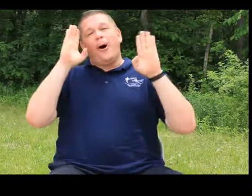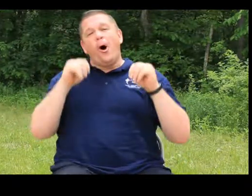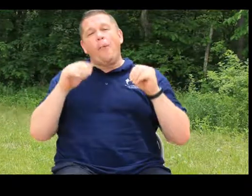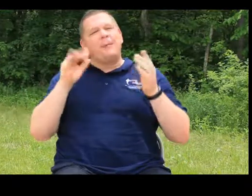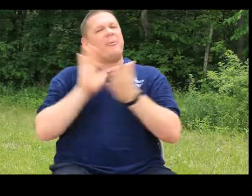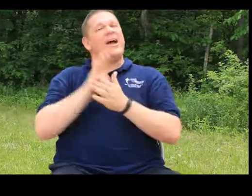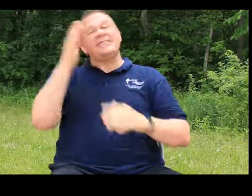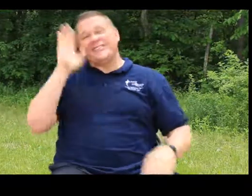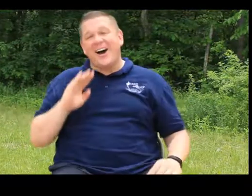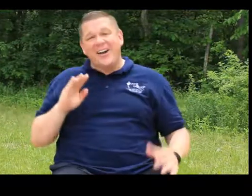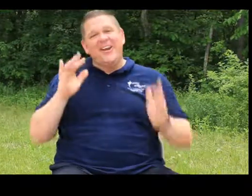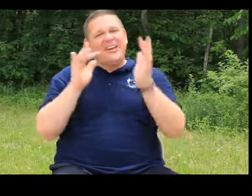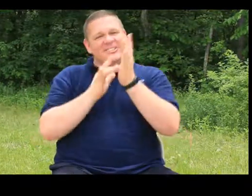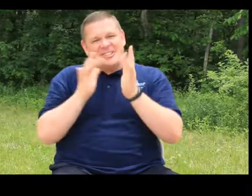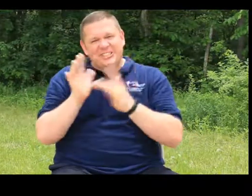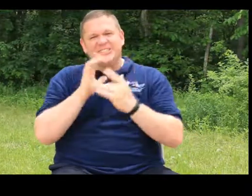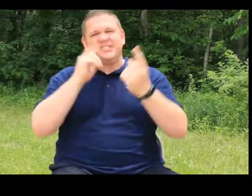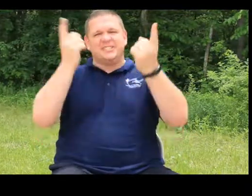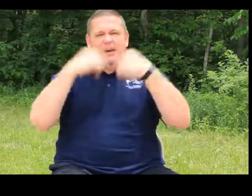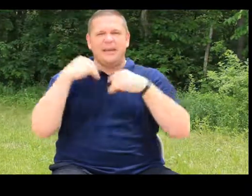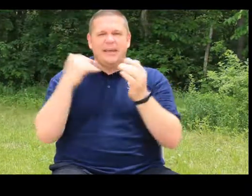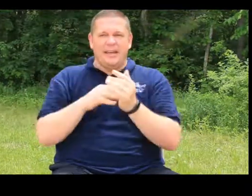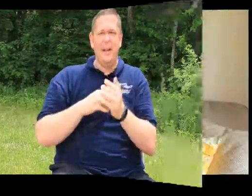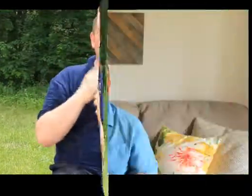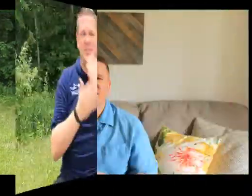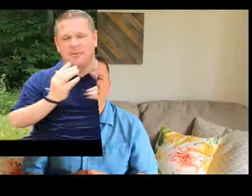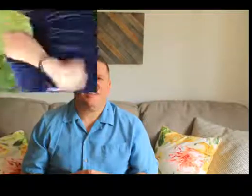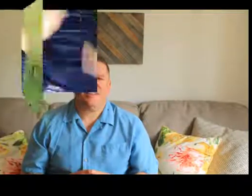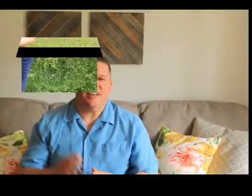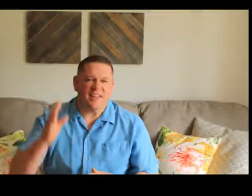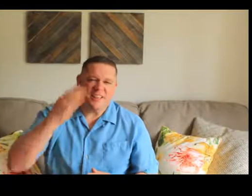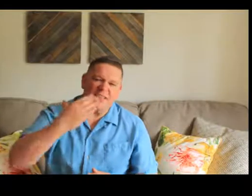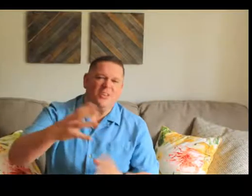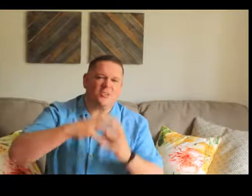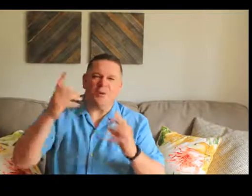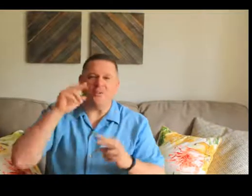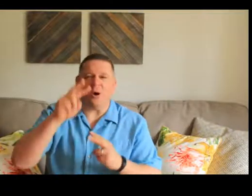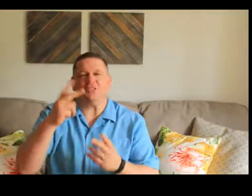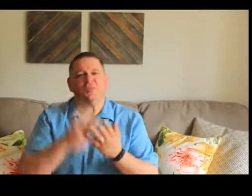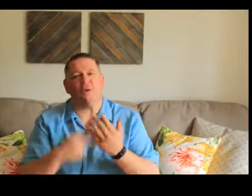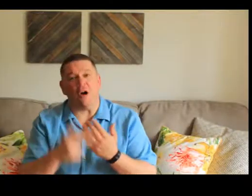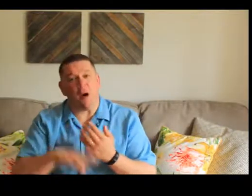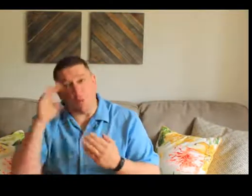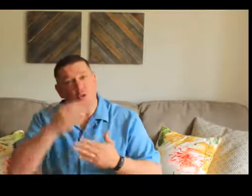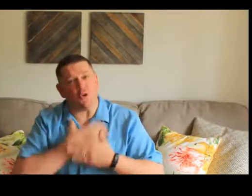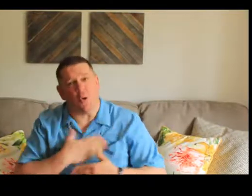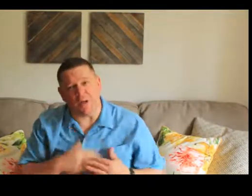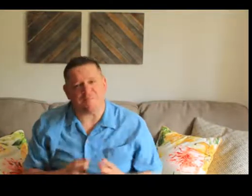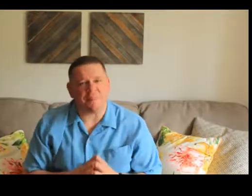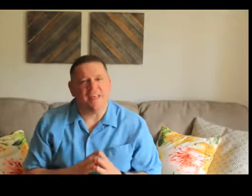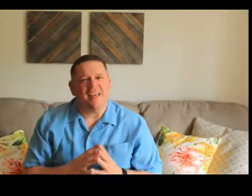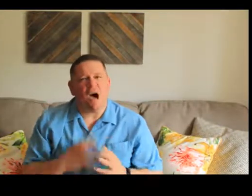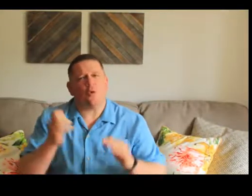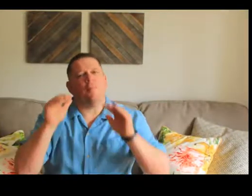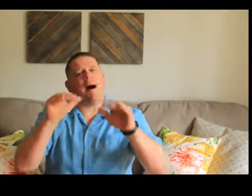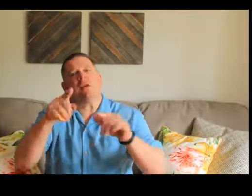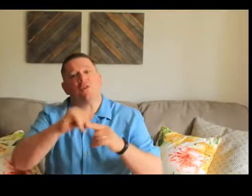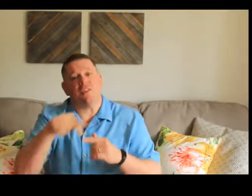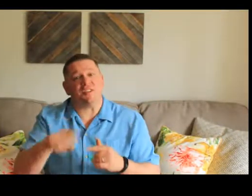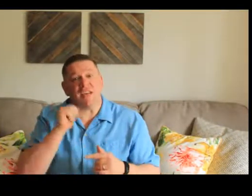hope. And praise God, Jesus is coming again someday. Thank you so much for watching the program. I hope you enjoyed it. I want to remind you that this is